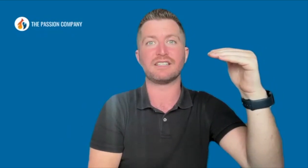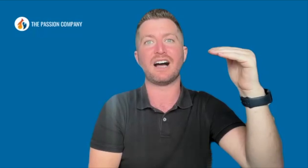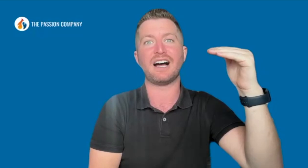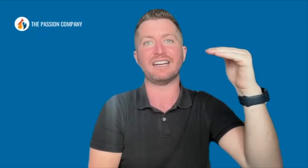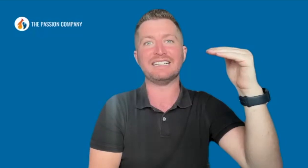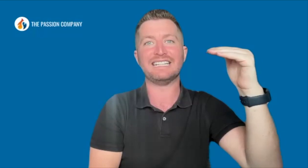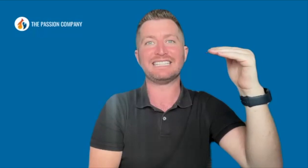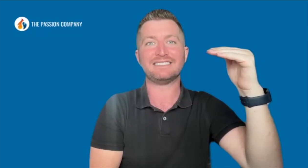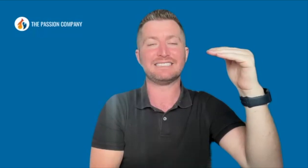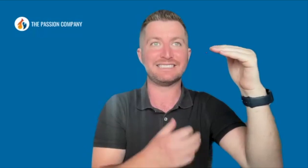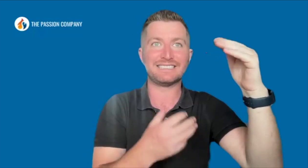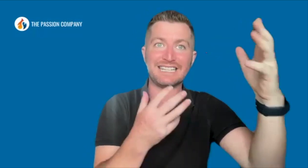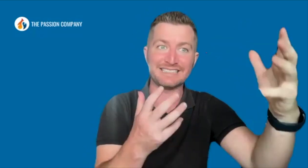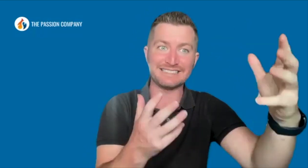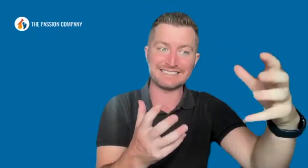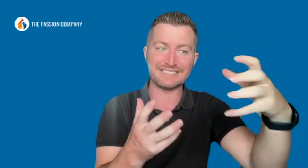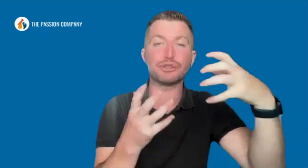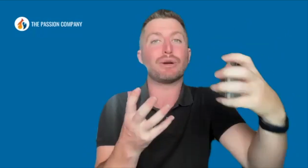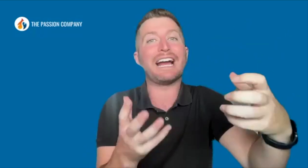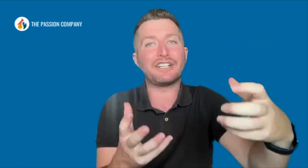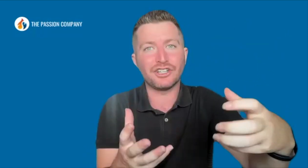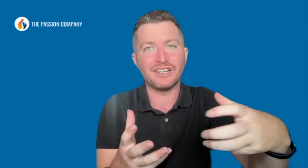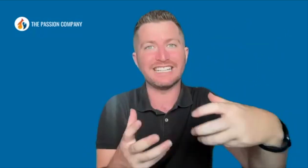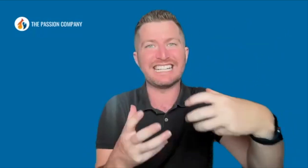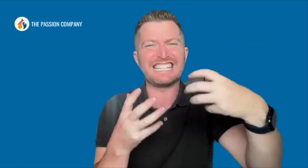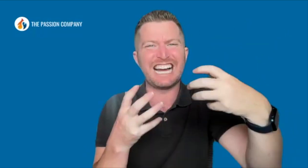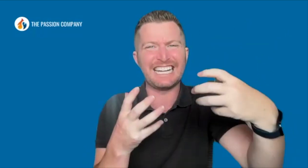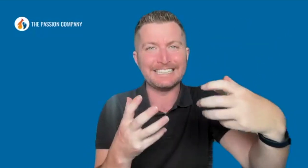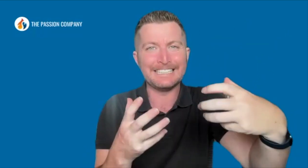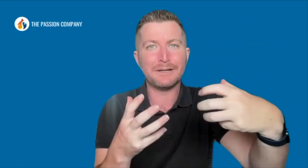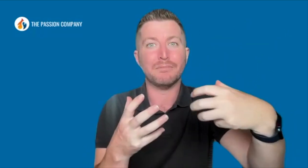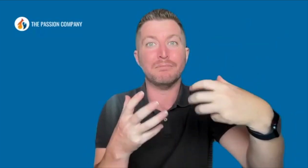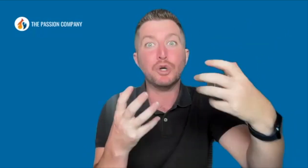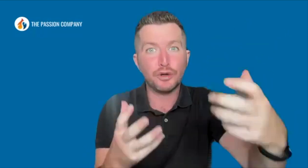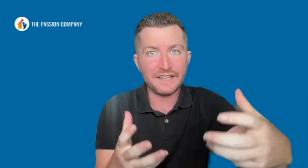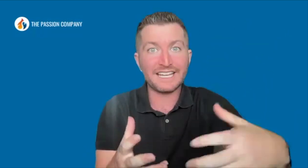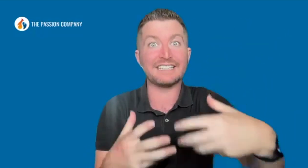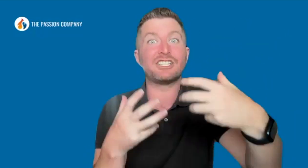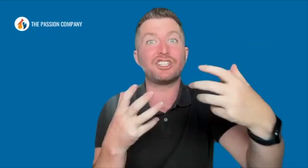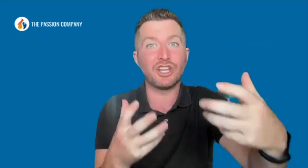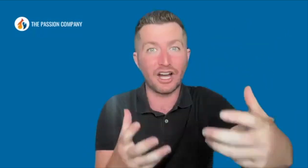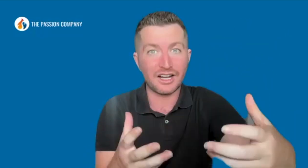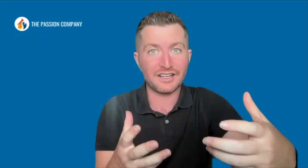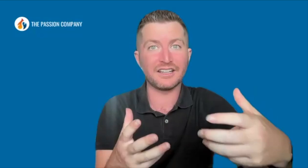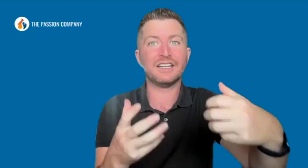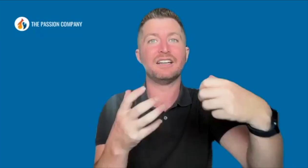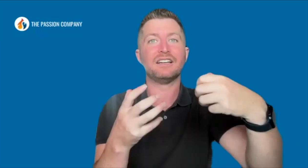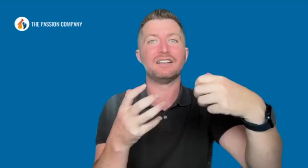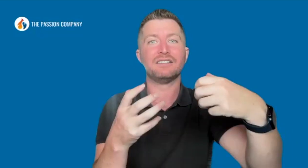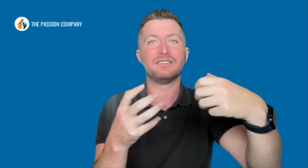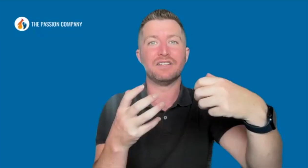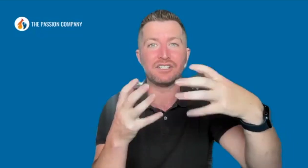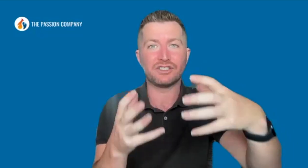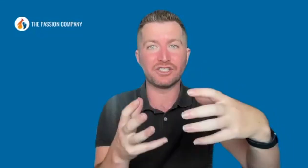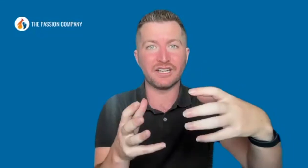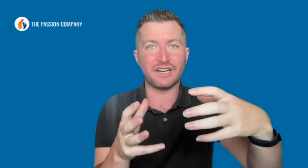not getting traction, it's not moving, it's stuck. This this is just in an